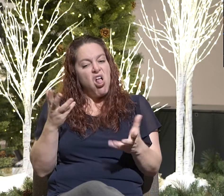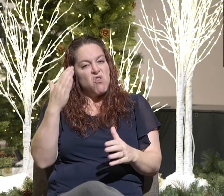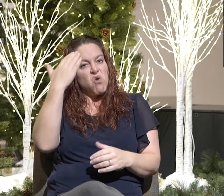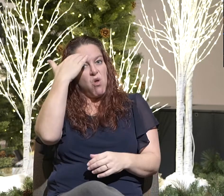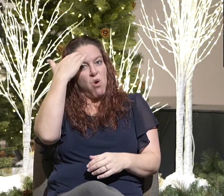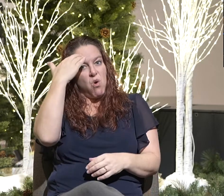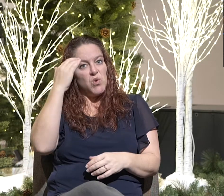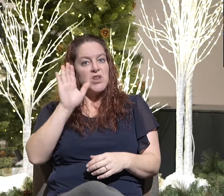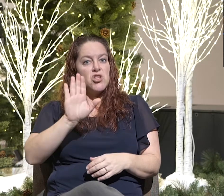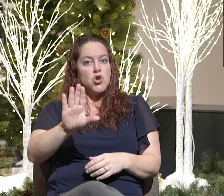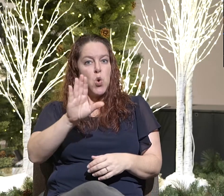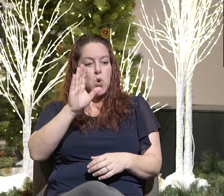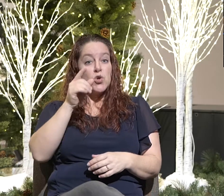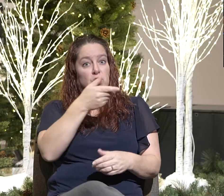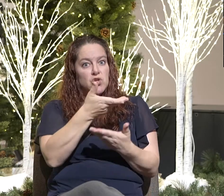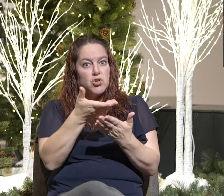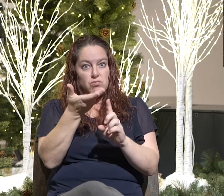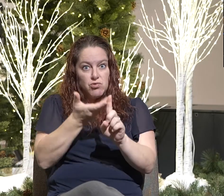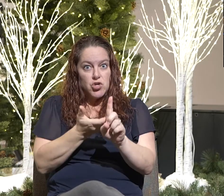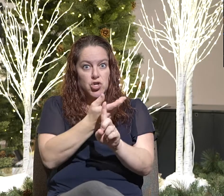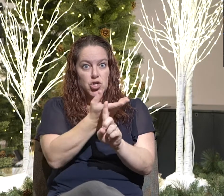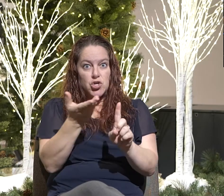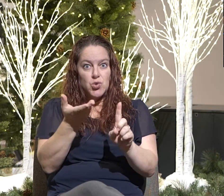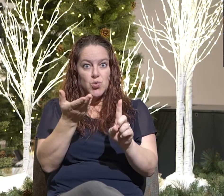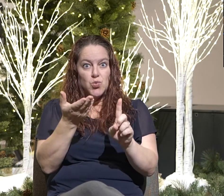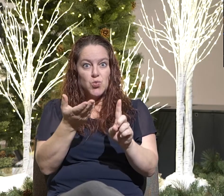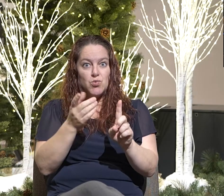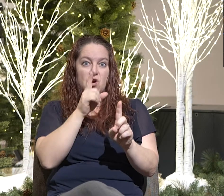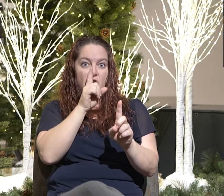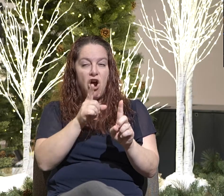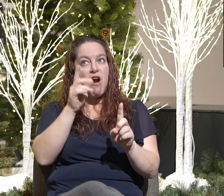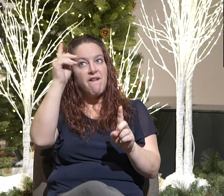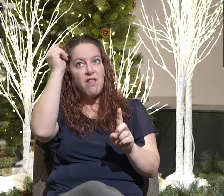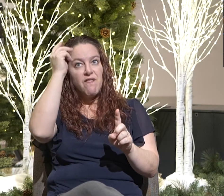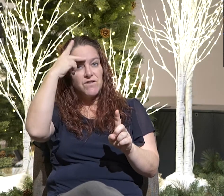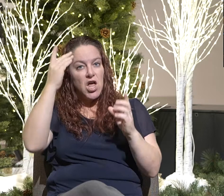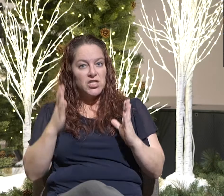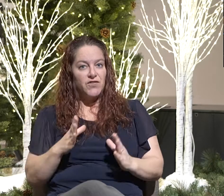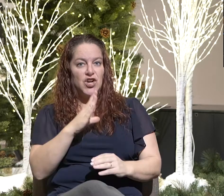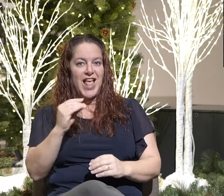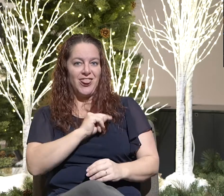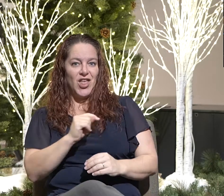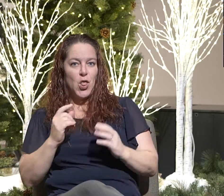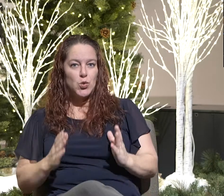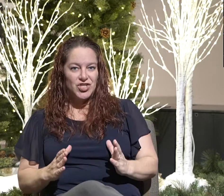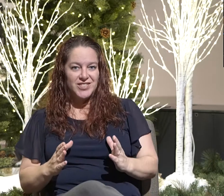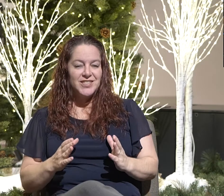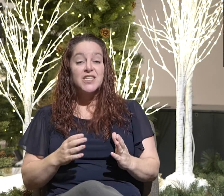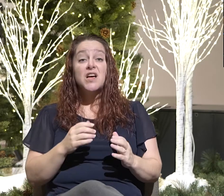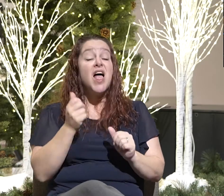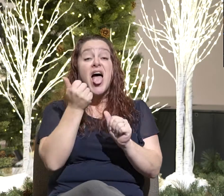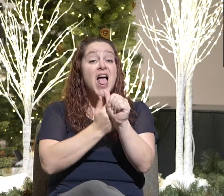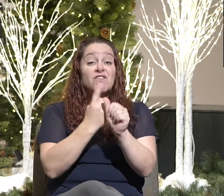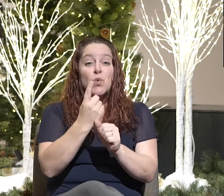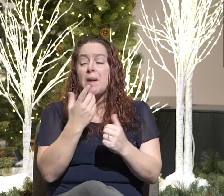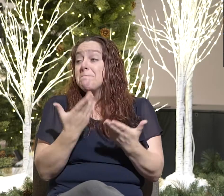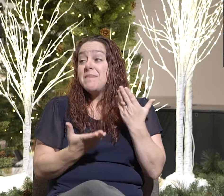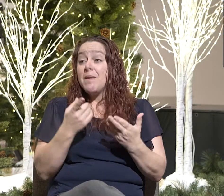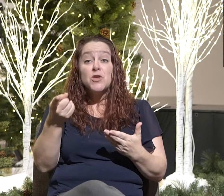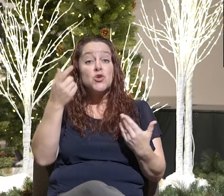philosophers and theologians. Everybody is a philosopher and theologian. I want you to leave here knowing that you are.